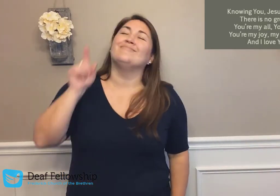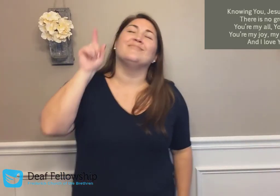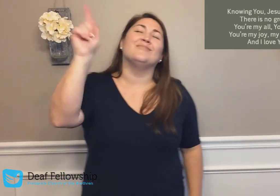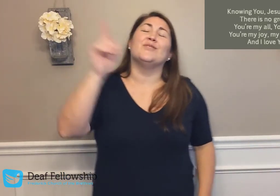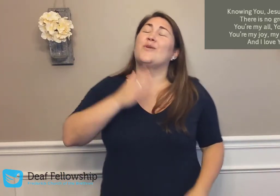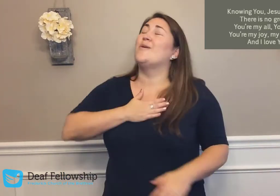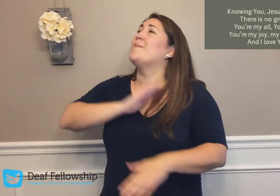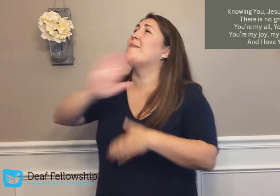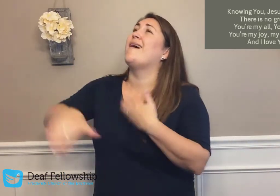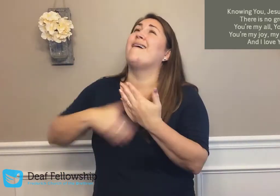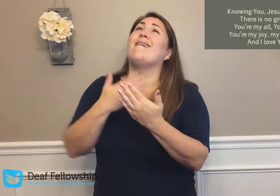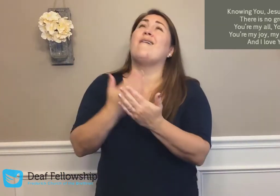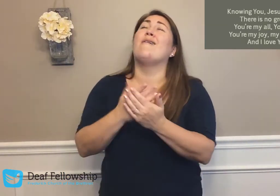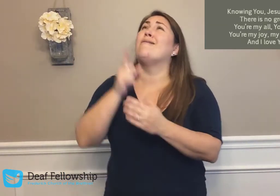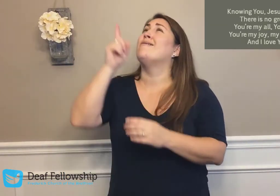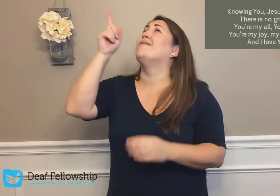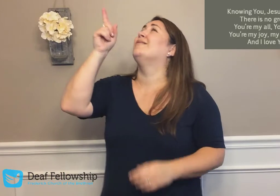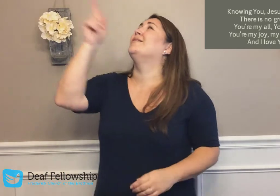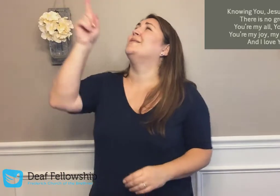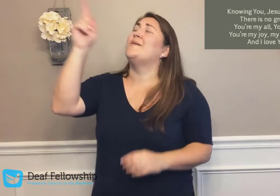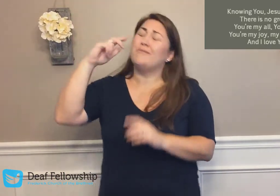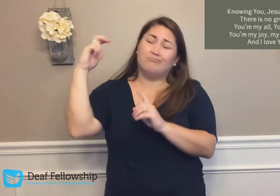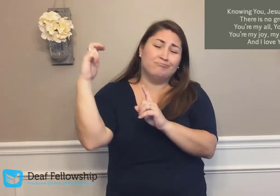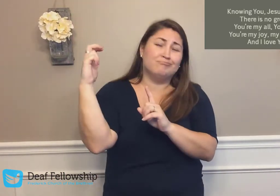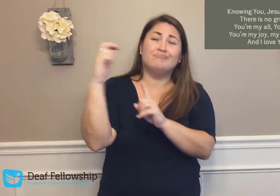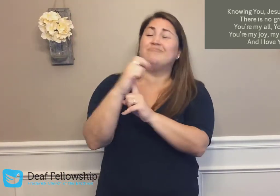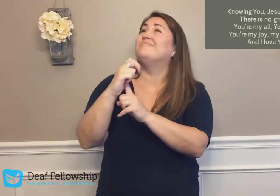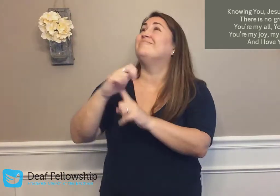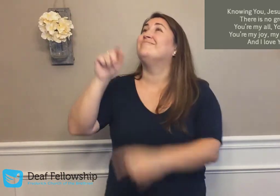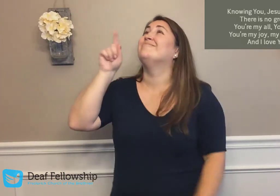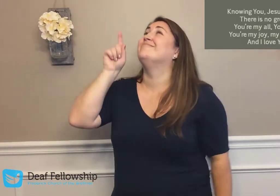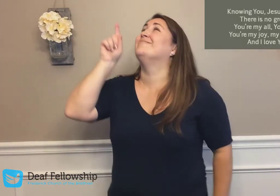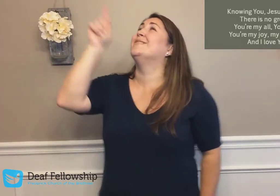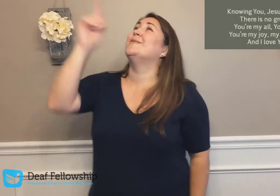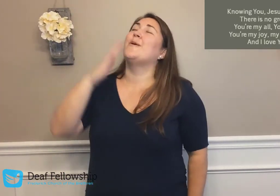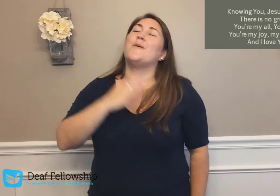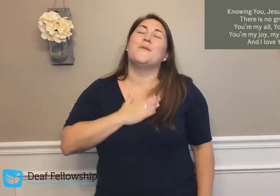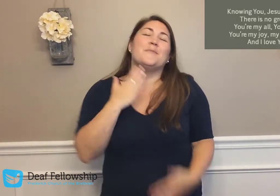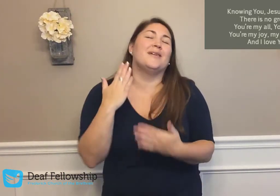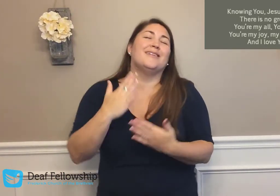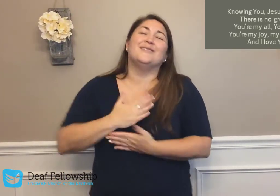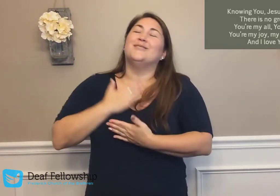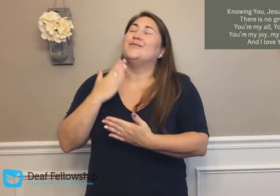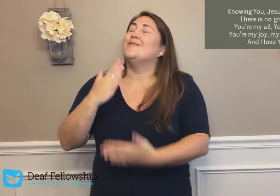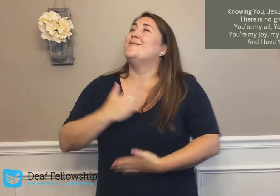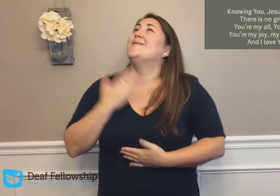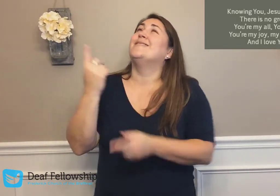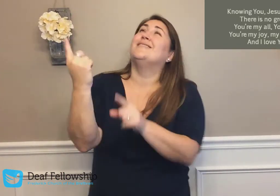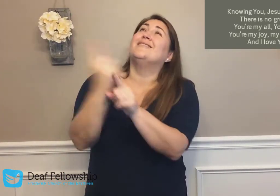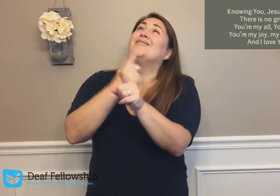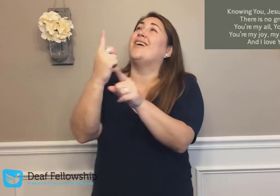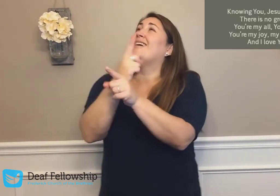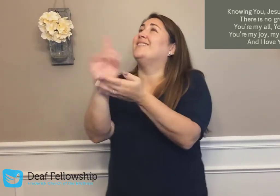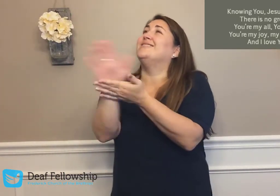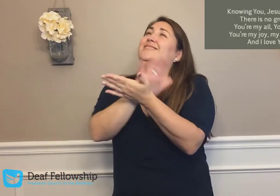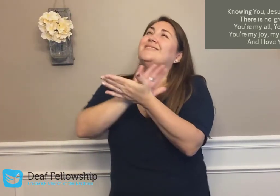You're my all, You're the best You're my joy, my righteousness